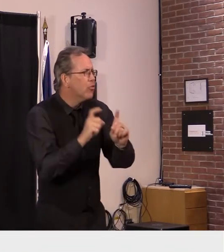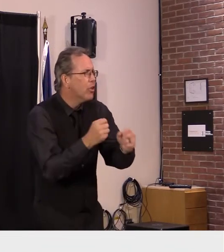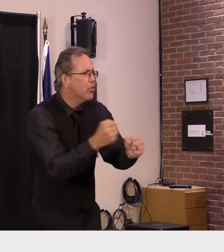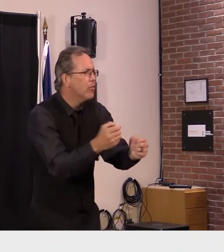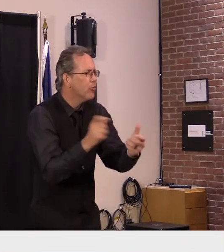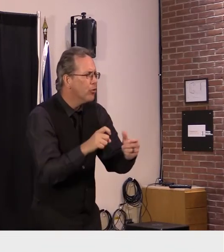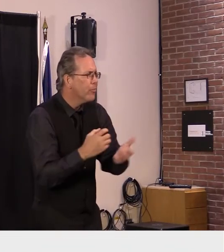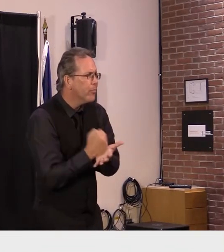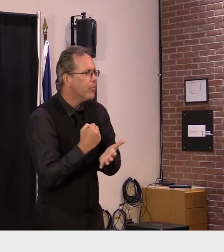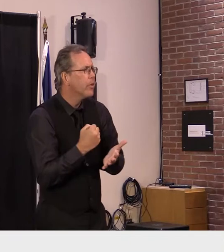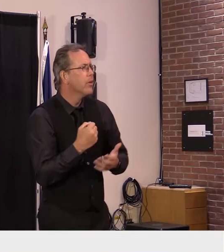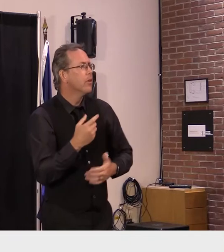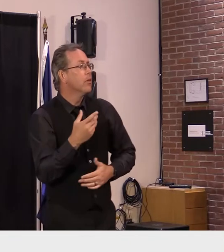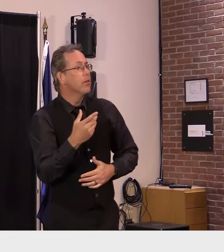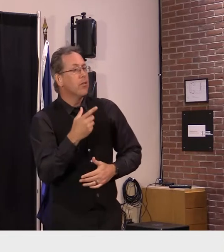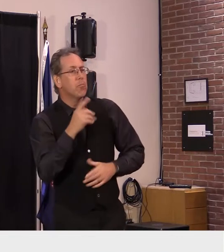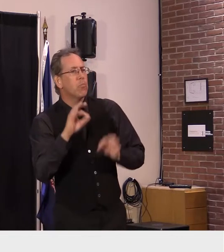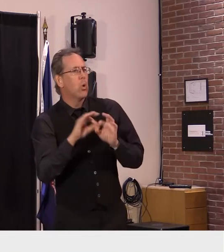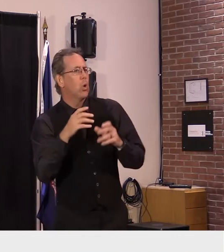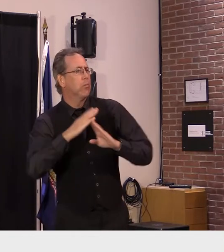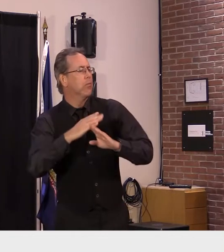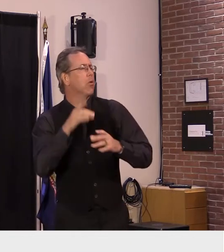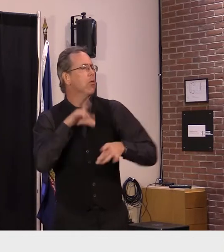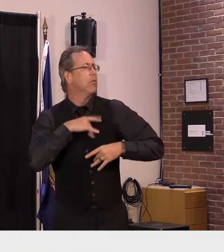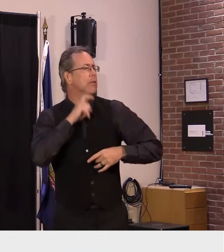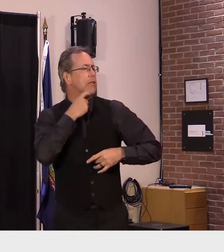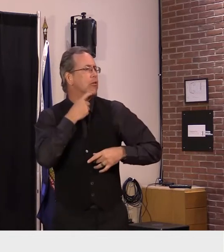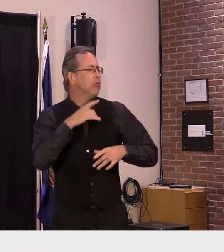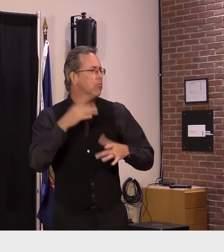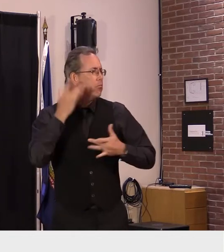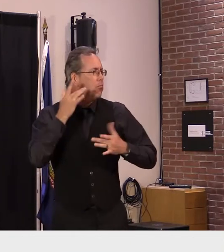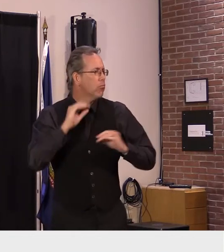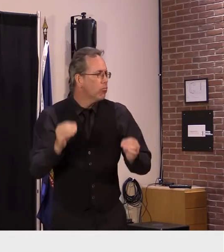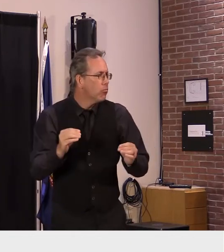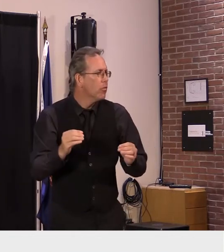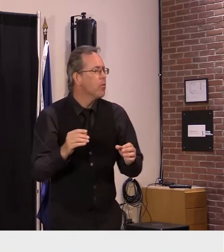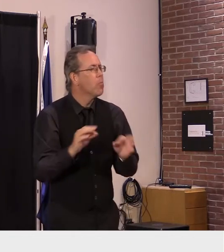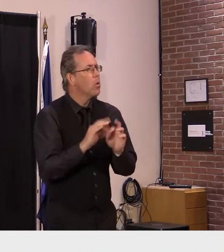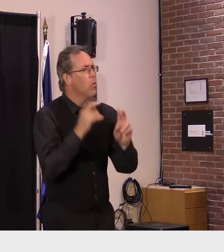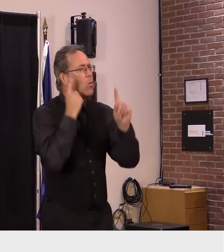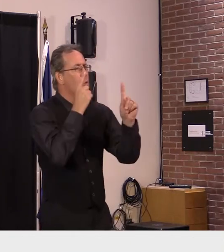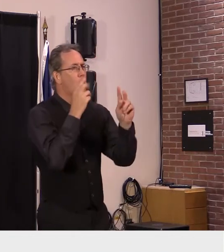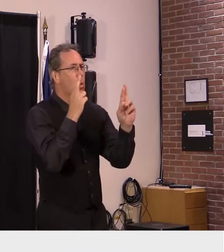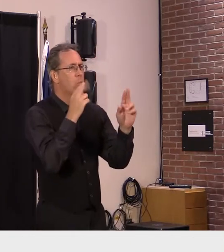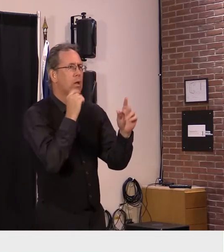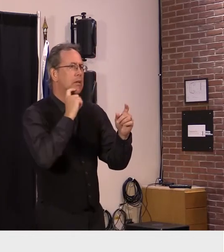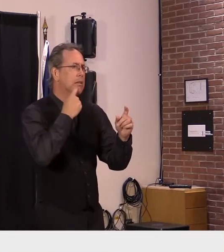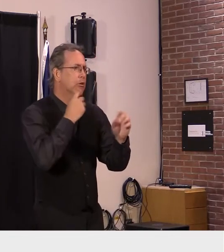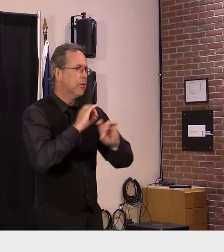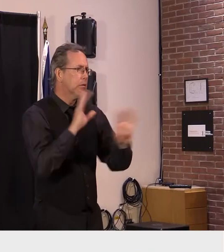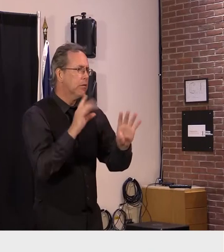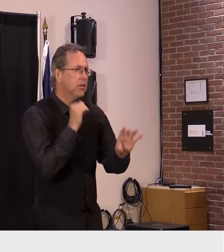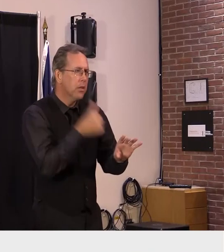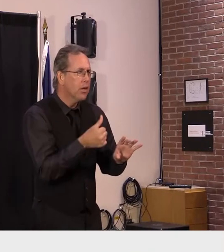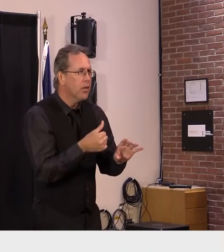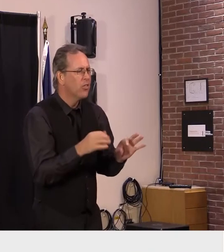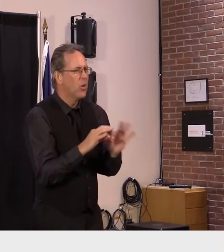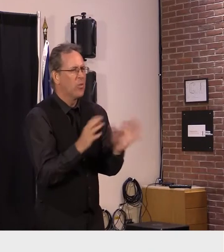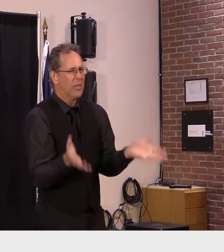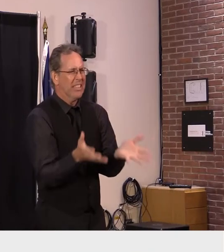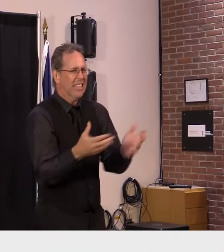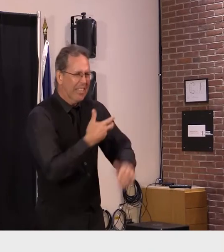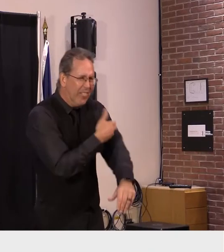may not cause serious illness will be reduced just because the vaccine has a lot more to it